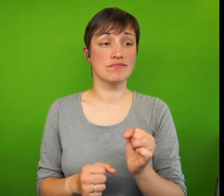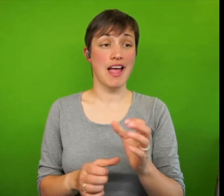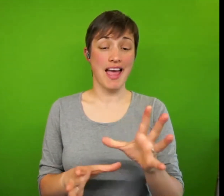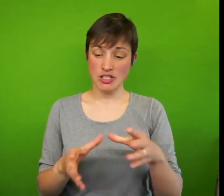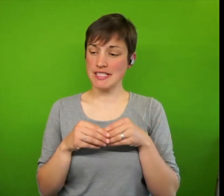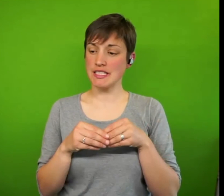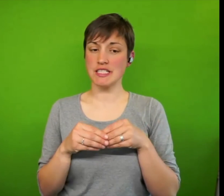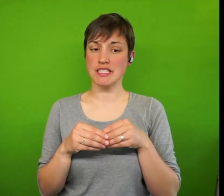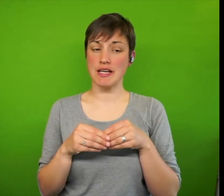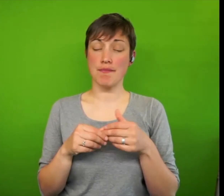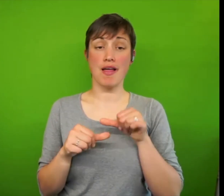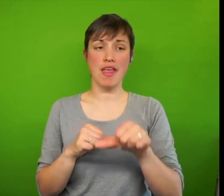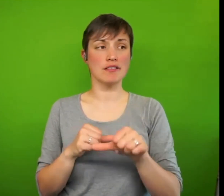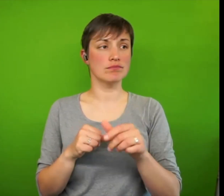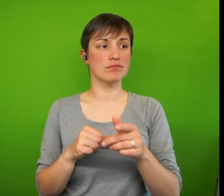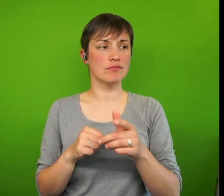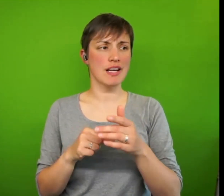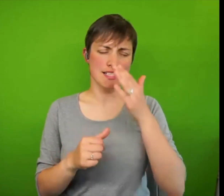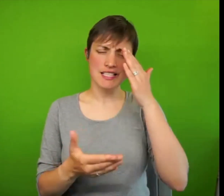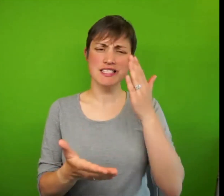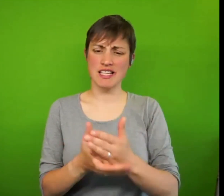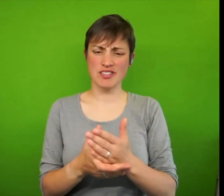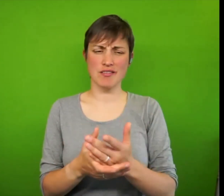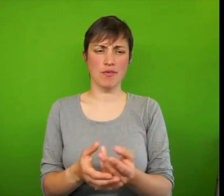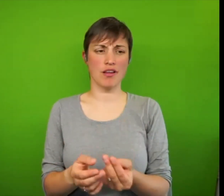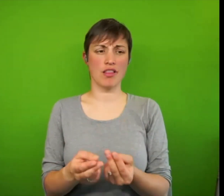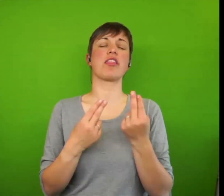decisions are made that kind of throw you back.